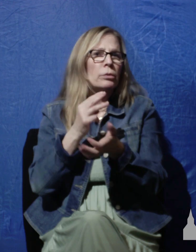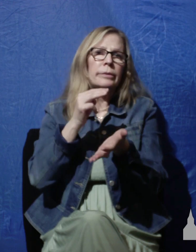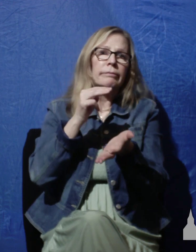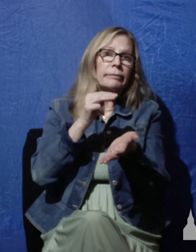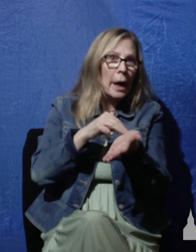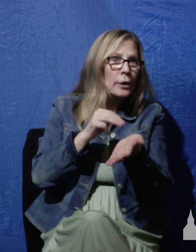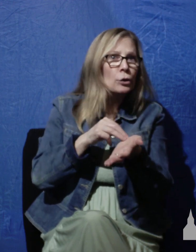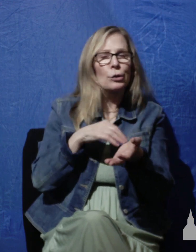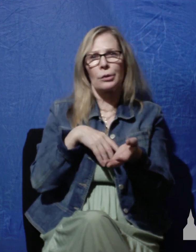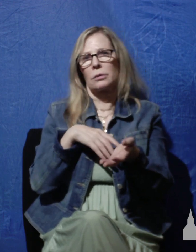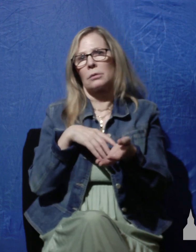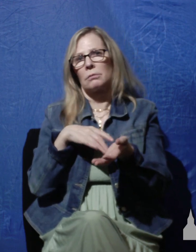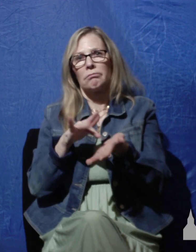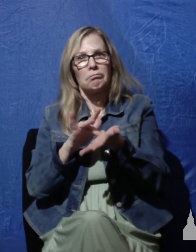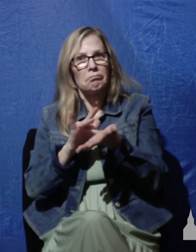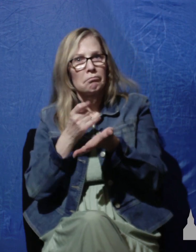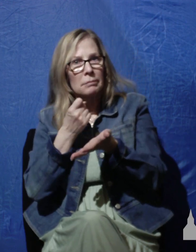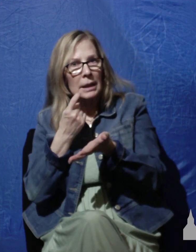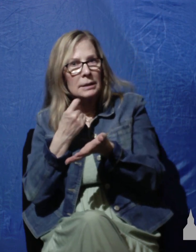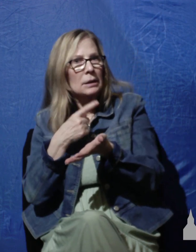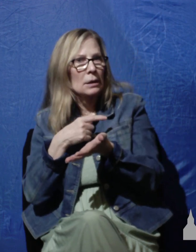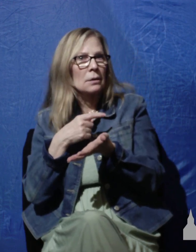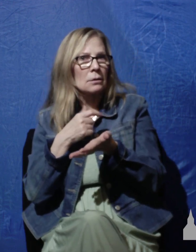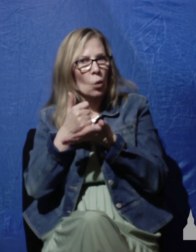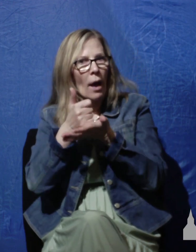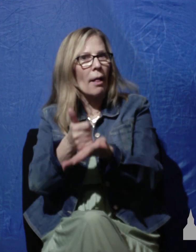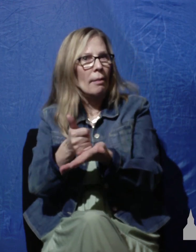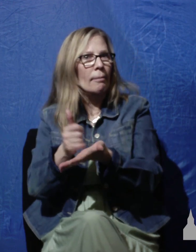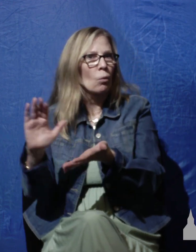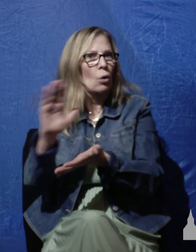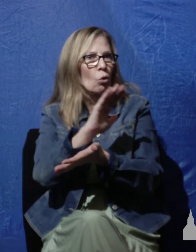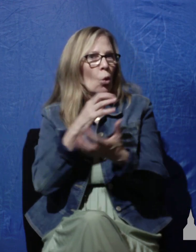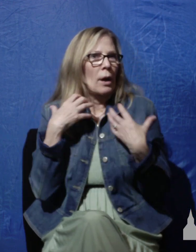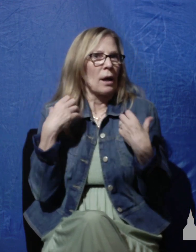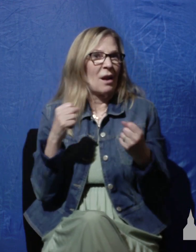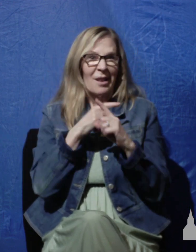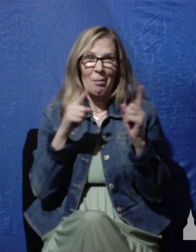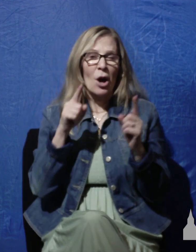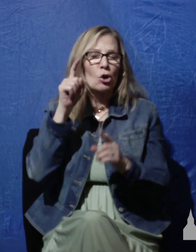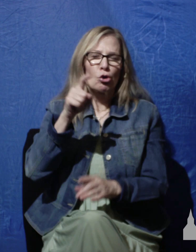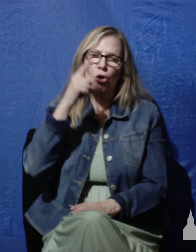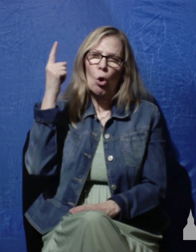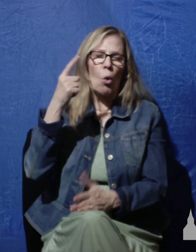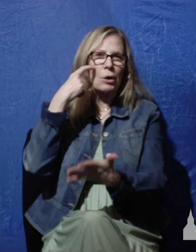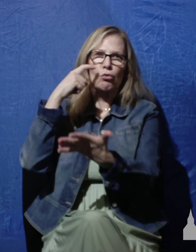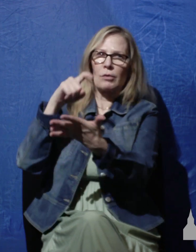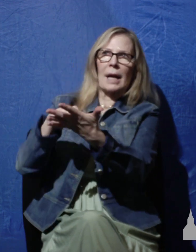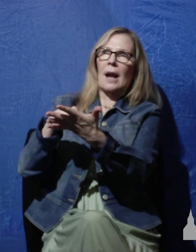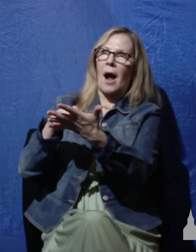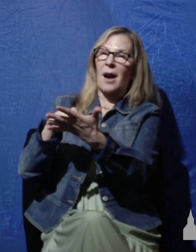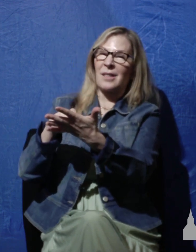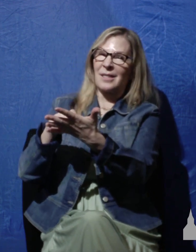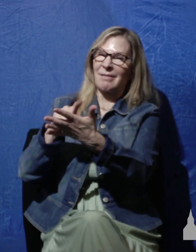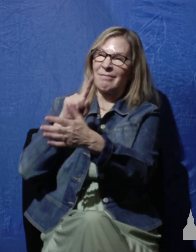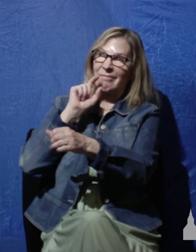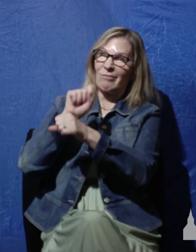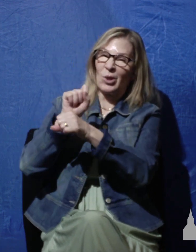You may have used some medicine to bring about your healing, but you should always recognize that ultimately, it is